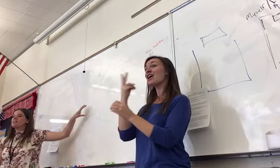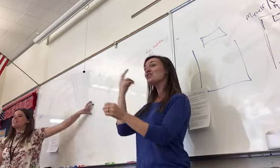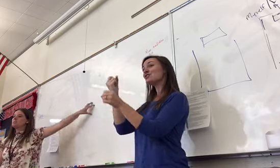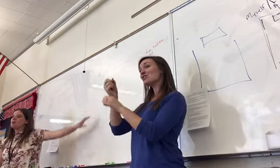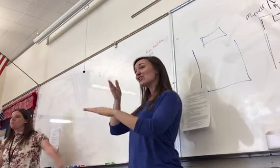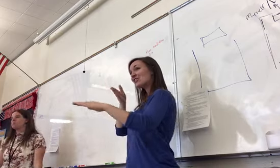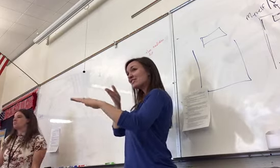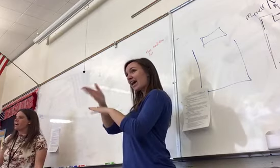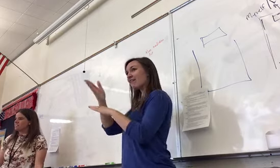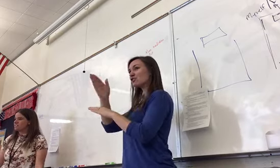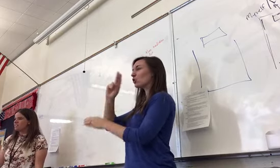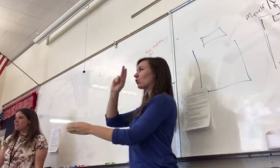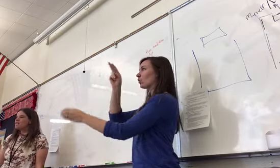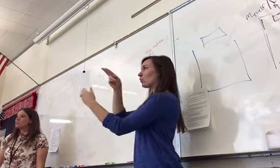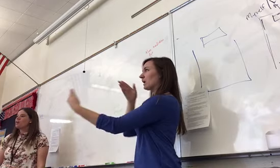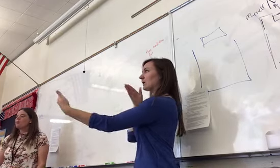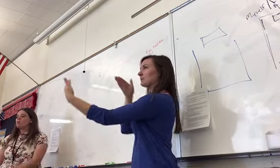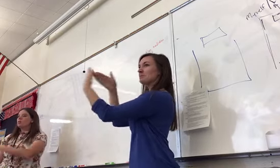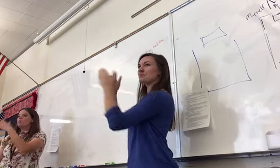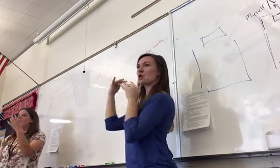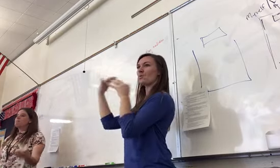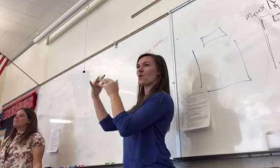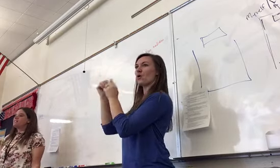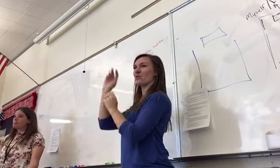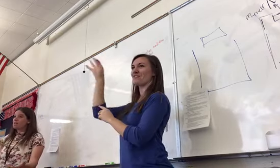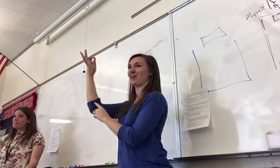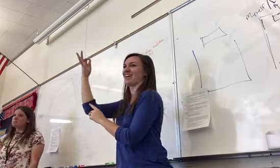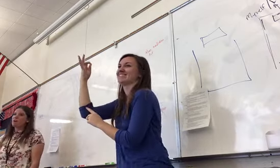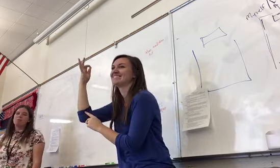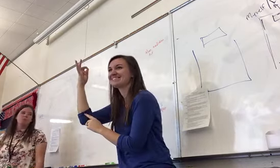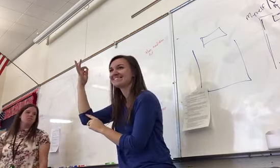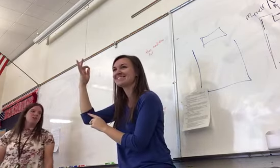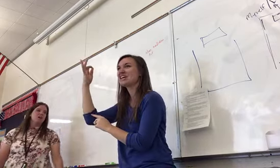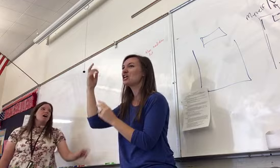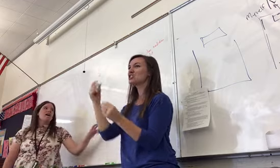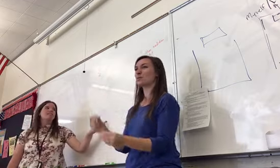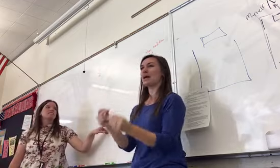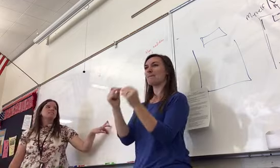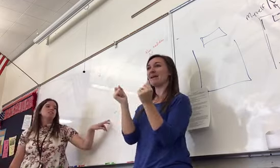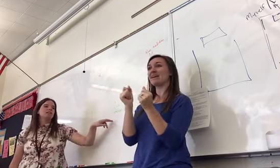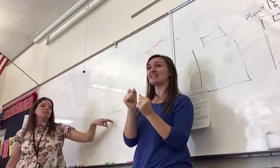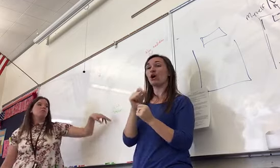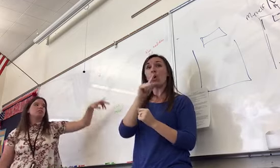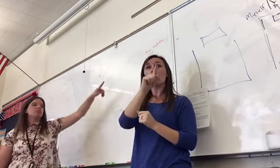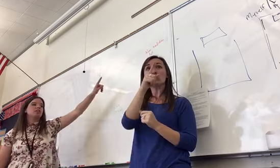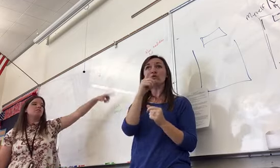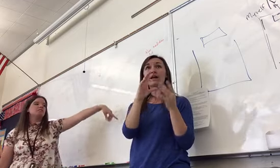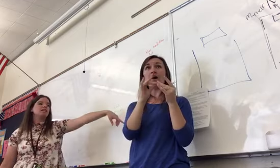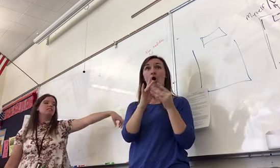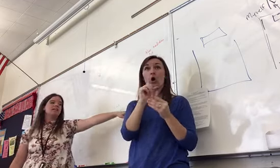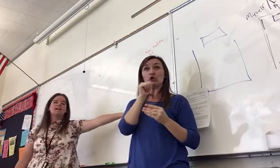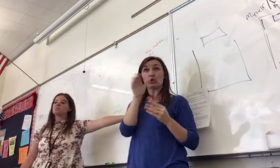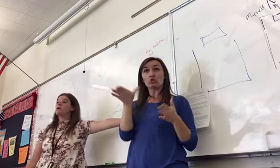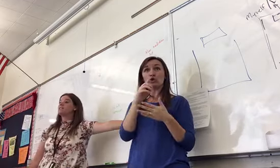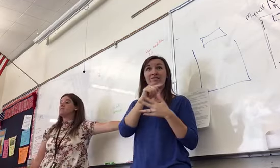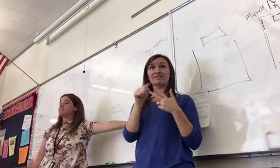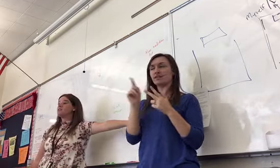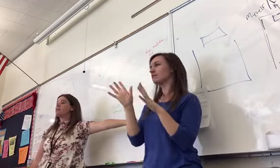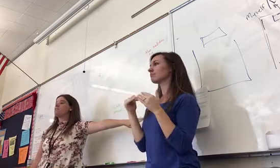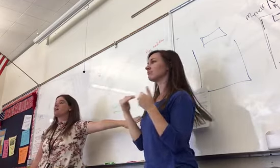we get into problems with France. So we immediately break his problems. And that's going to be with two different things. The XYZ affair. I've